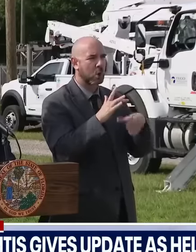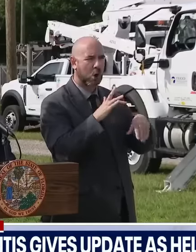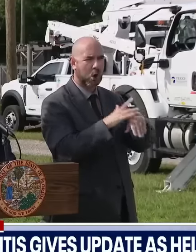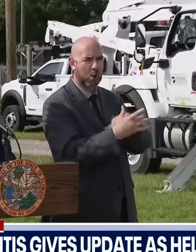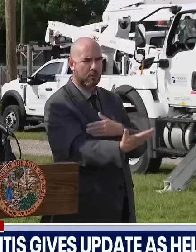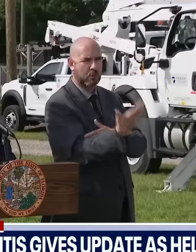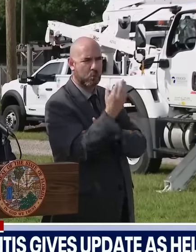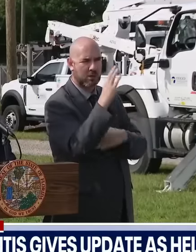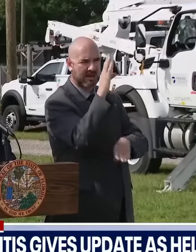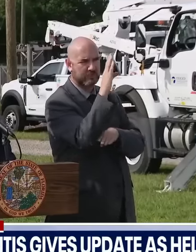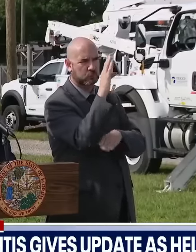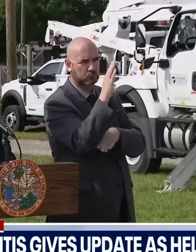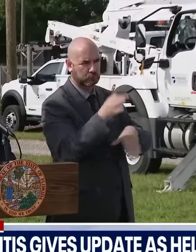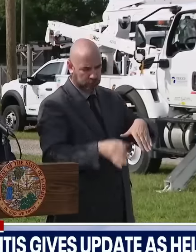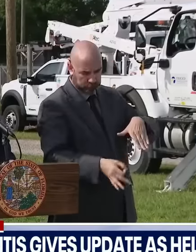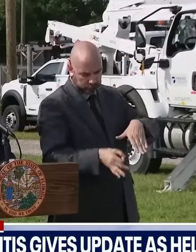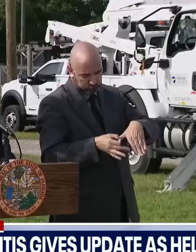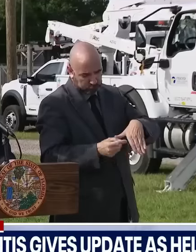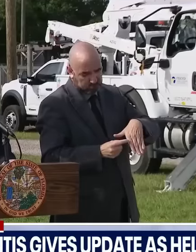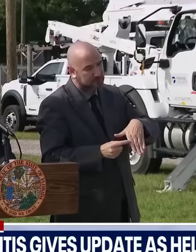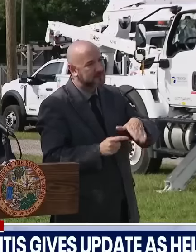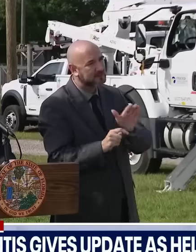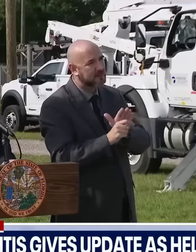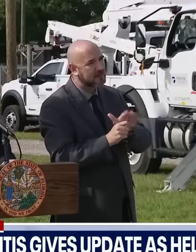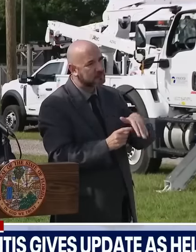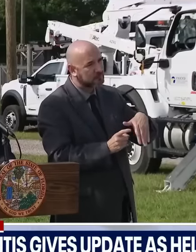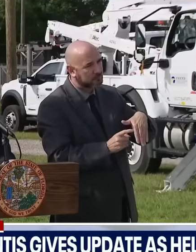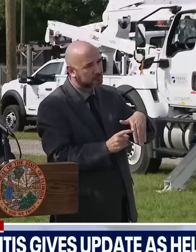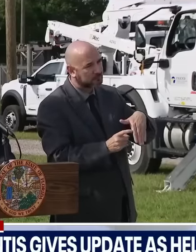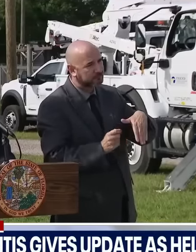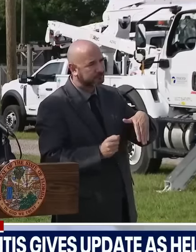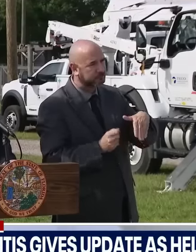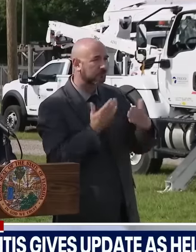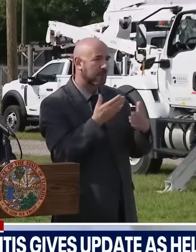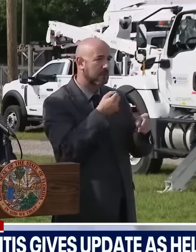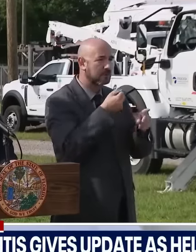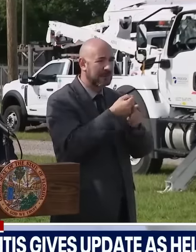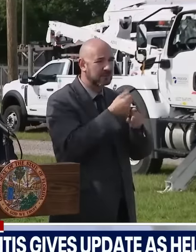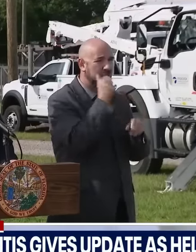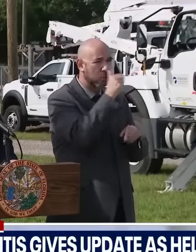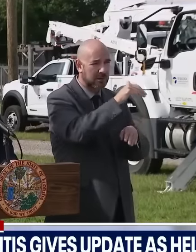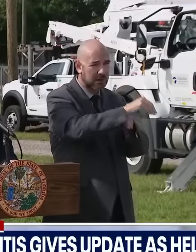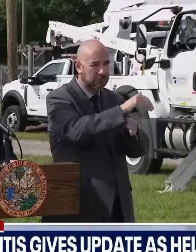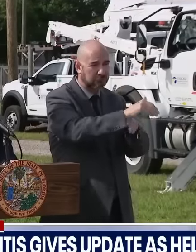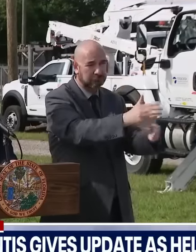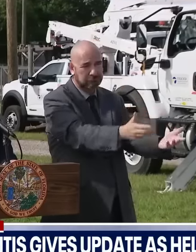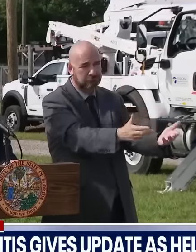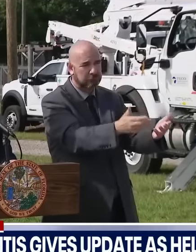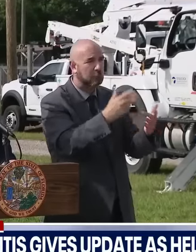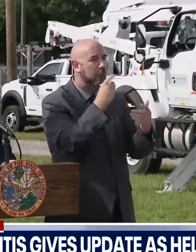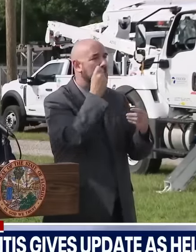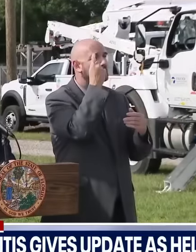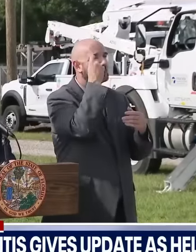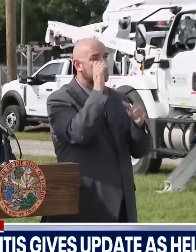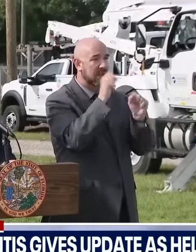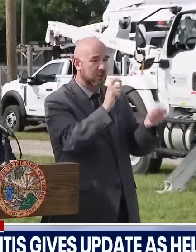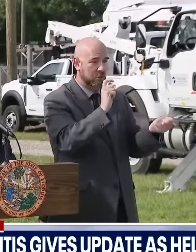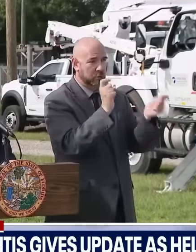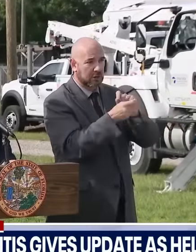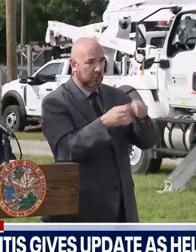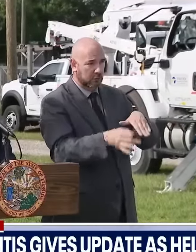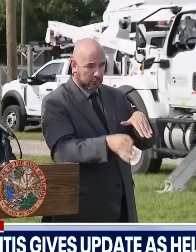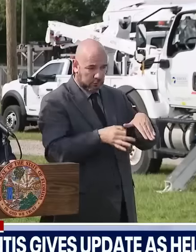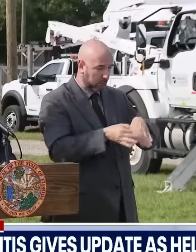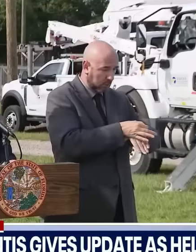hitting probably tomorrow night. And even that can change depending on how this thing goes. I think it's anticipated to move